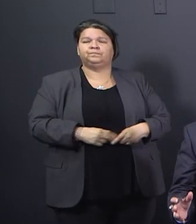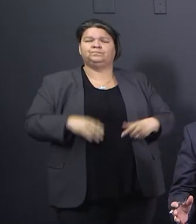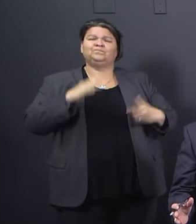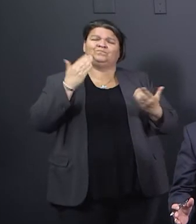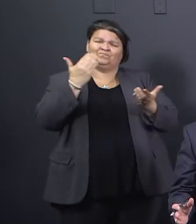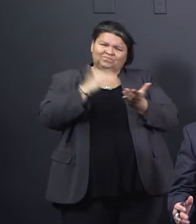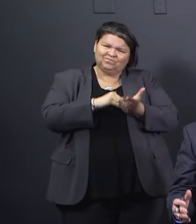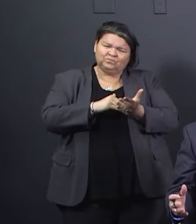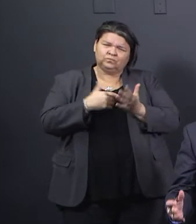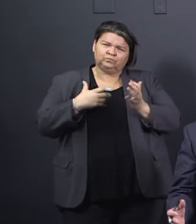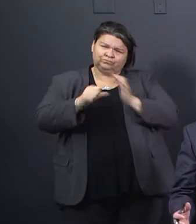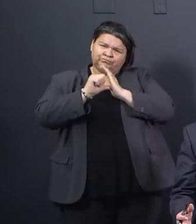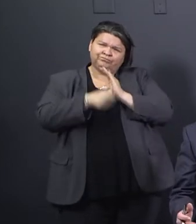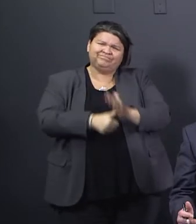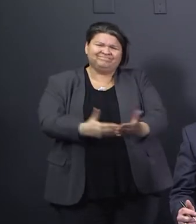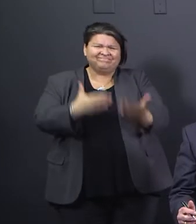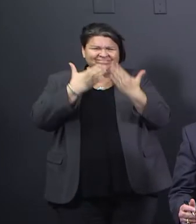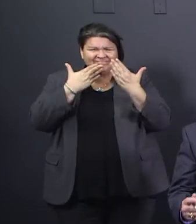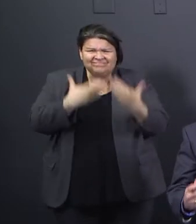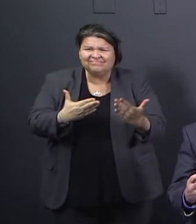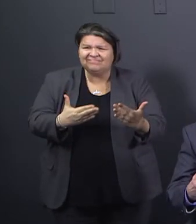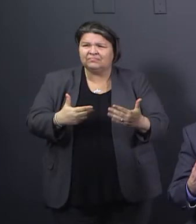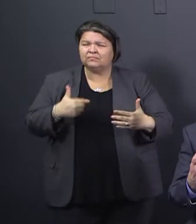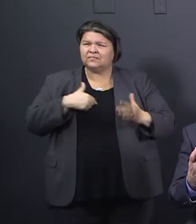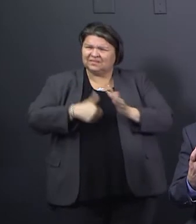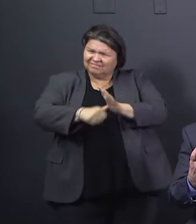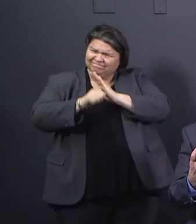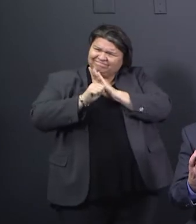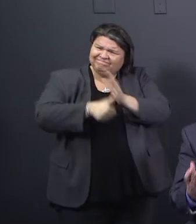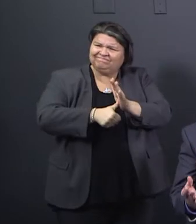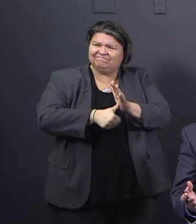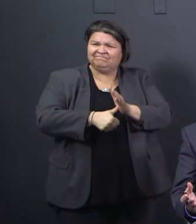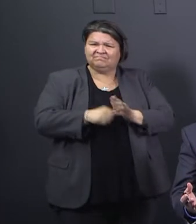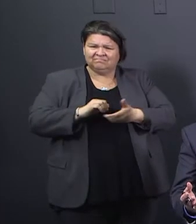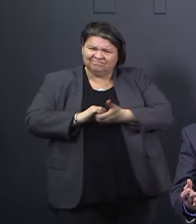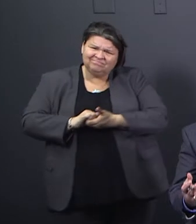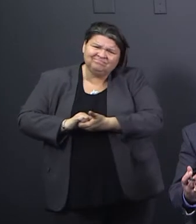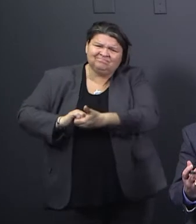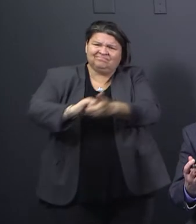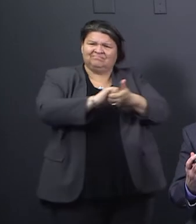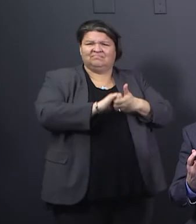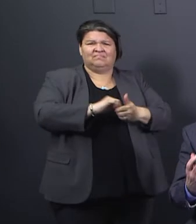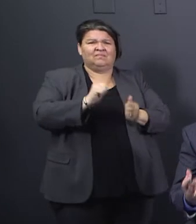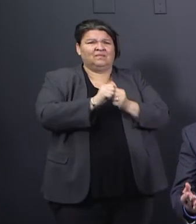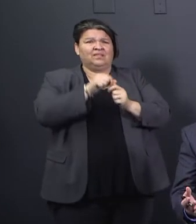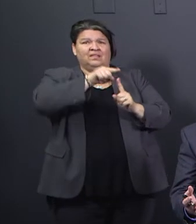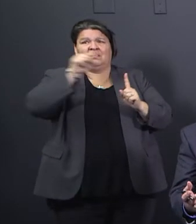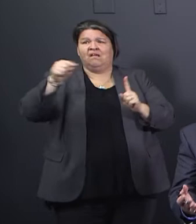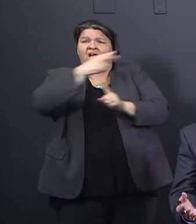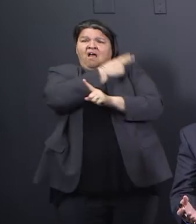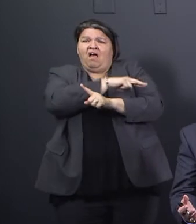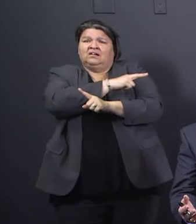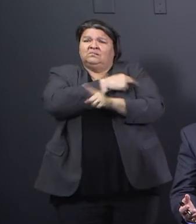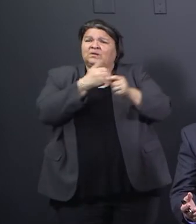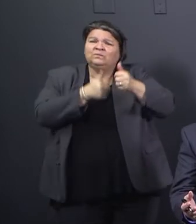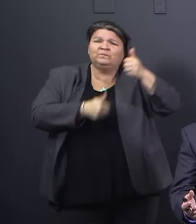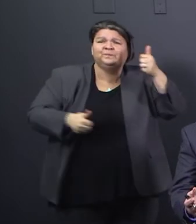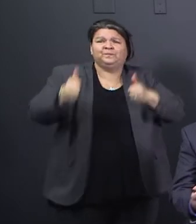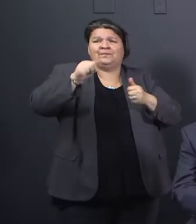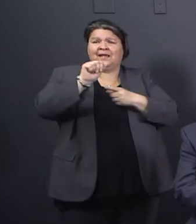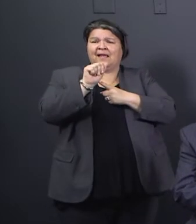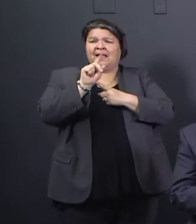about the collaboration that we've had, not only with hospital administrators, with the providers,